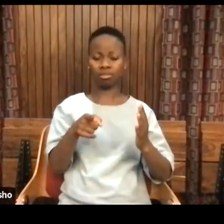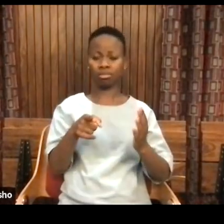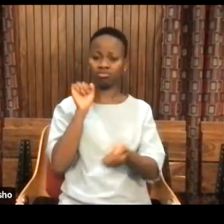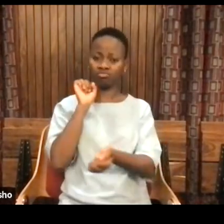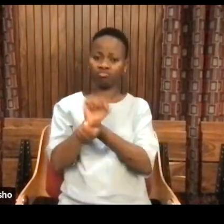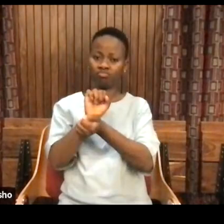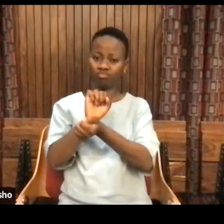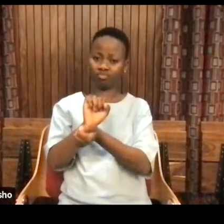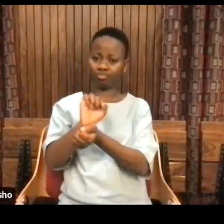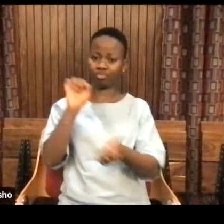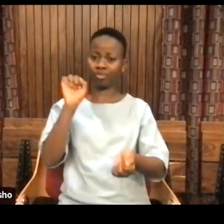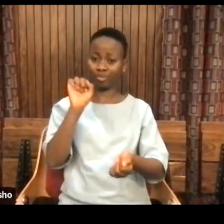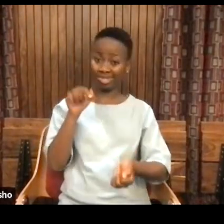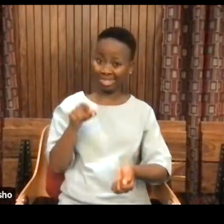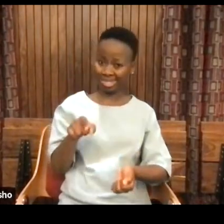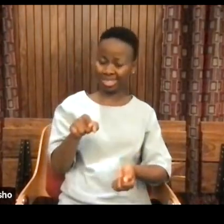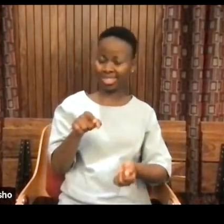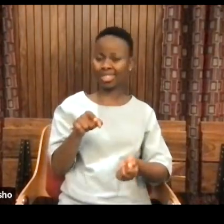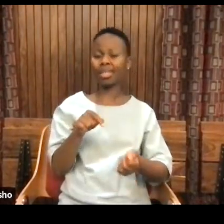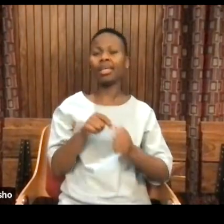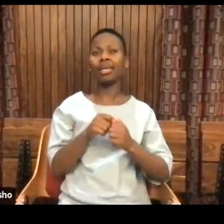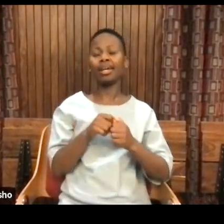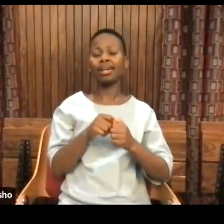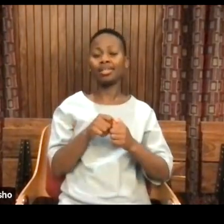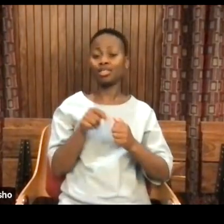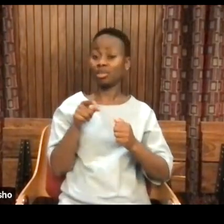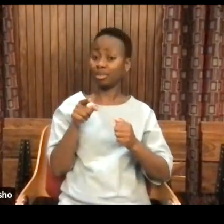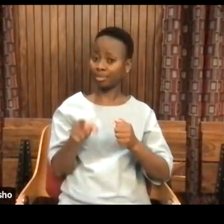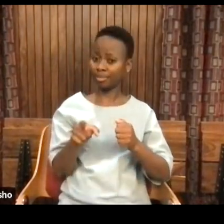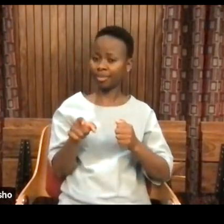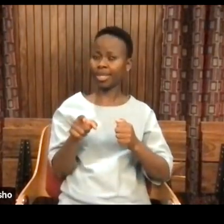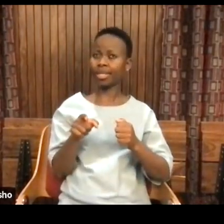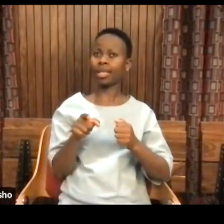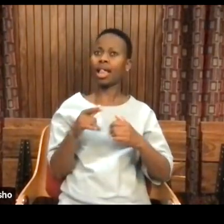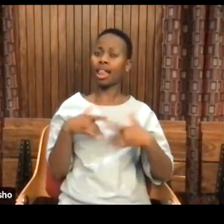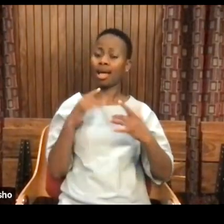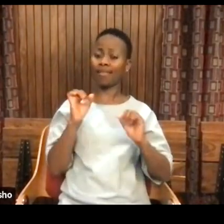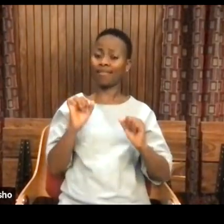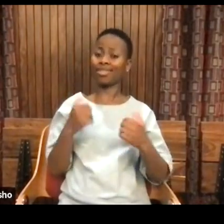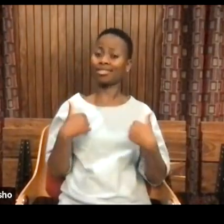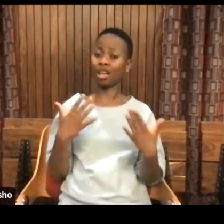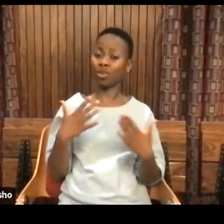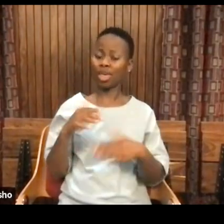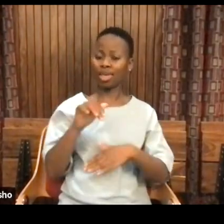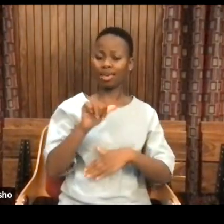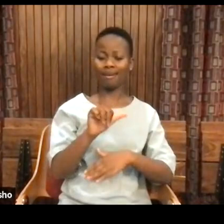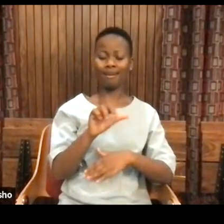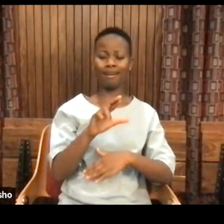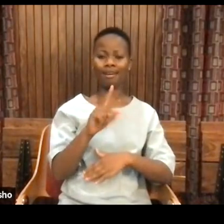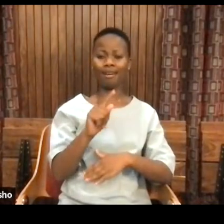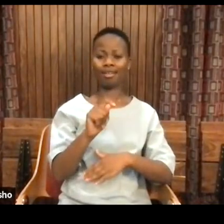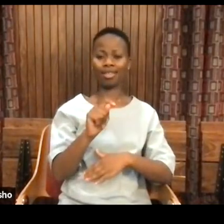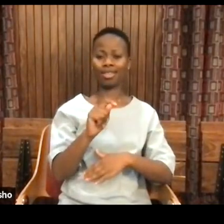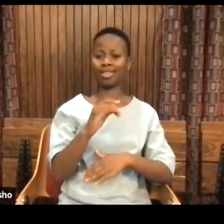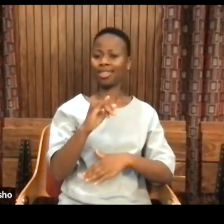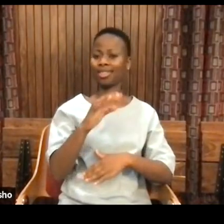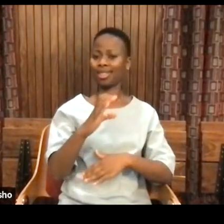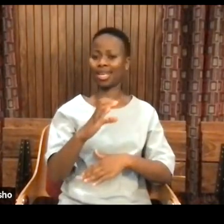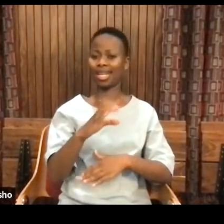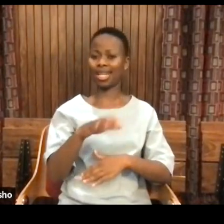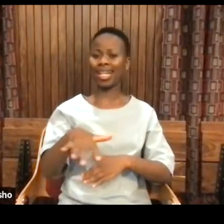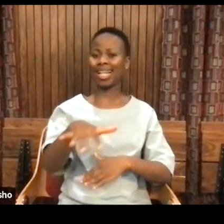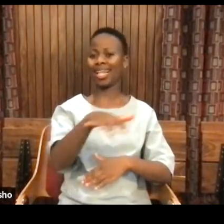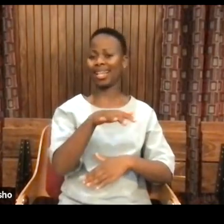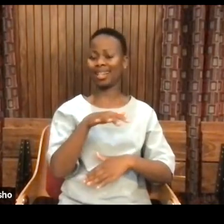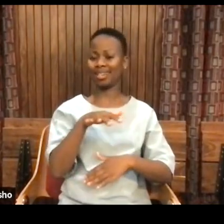Victor Frankenstein, the novel, starts with the Arctic, with an expedition, exploration, a colonial project. And those